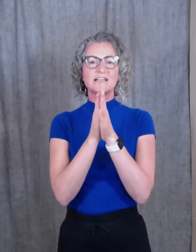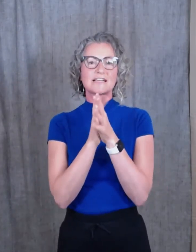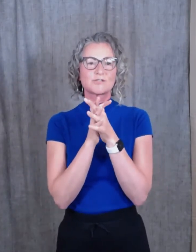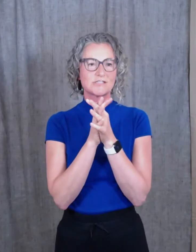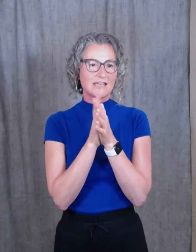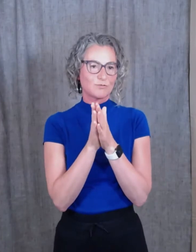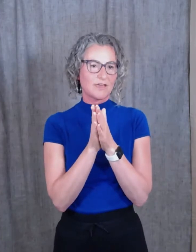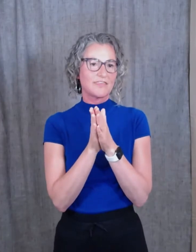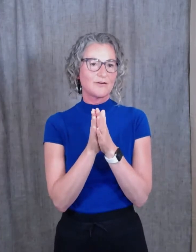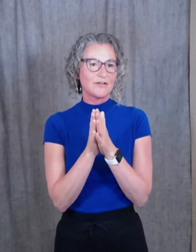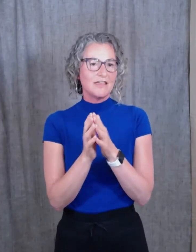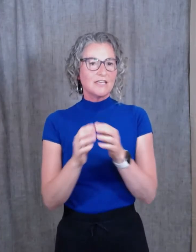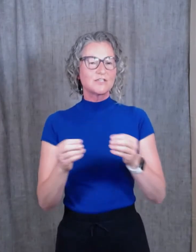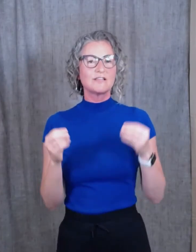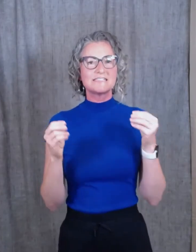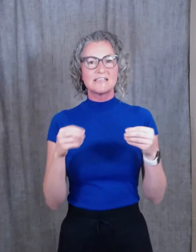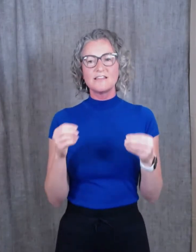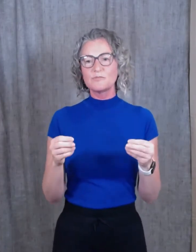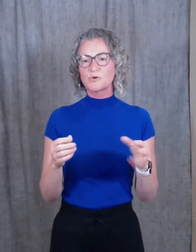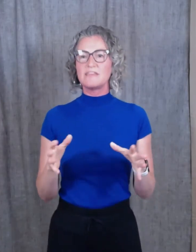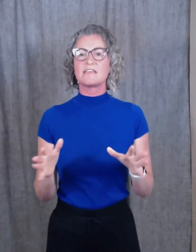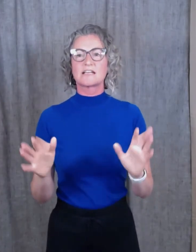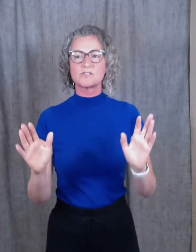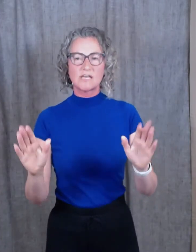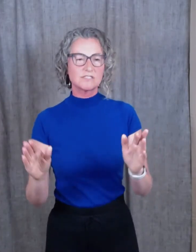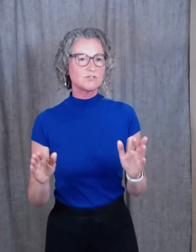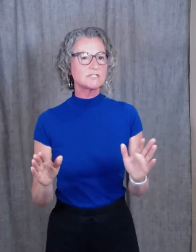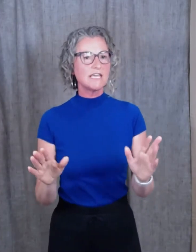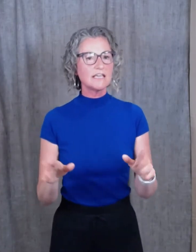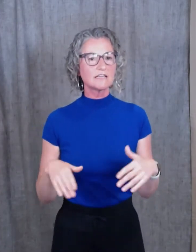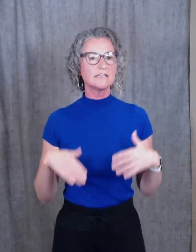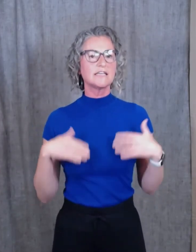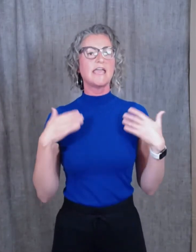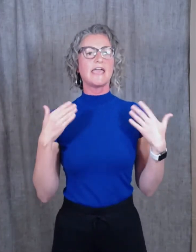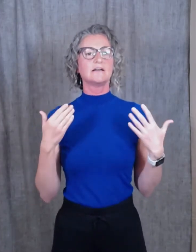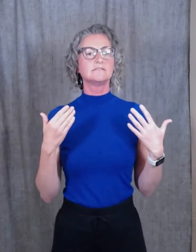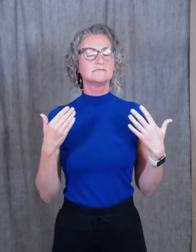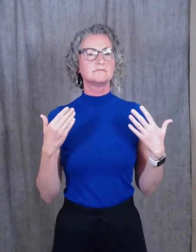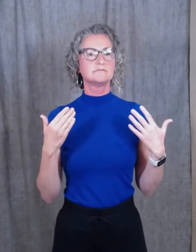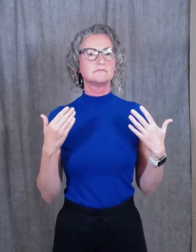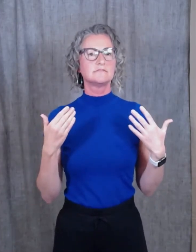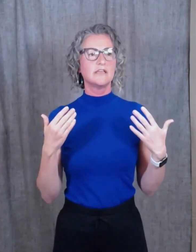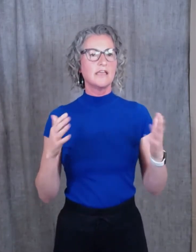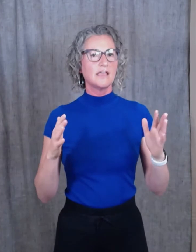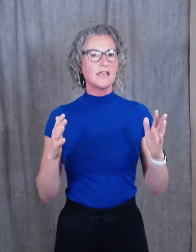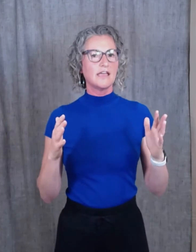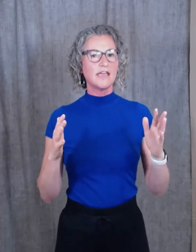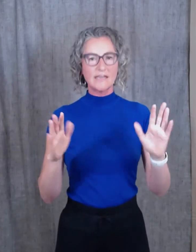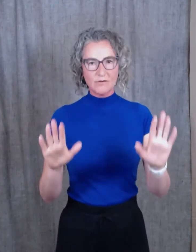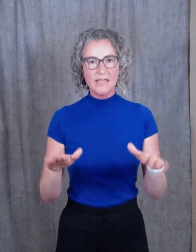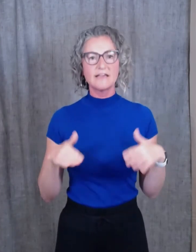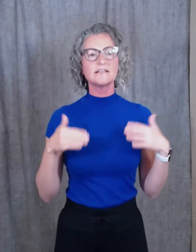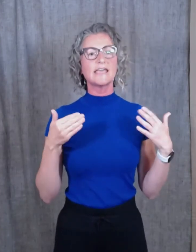exercise with you. So this is a little breathing exercise. So just take a little inhale. And now inhale again.